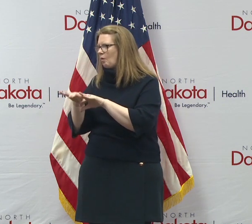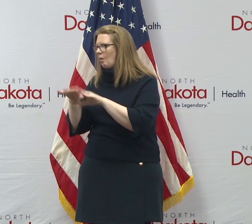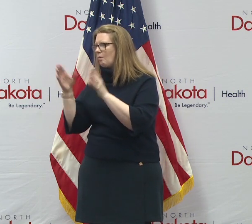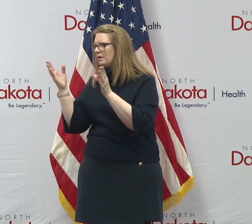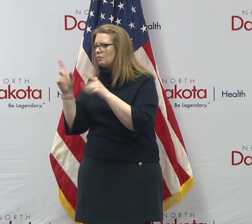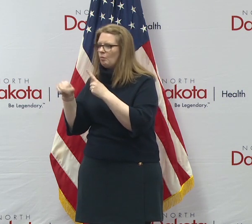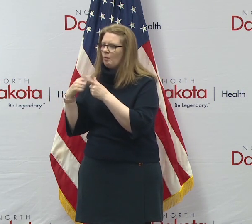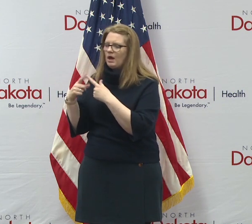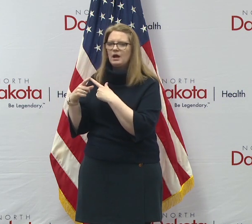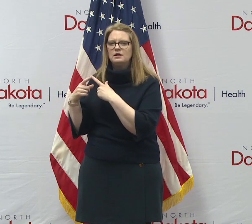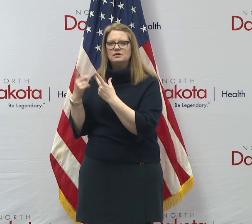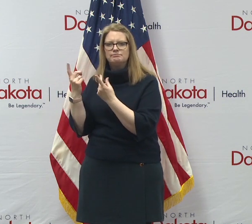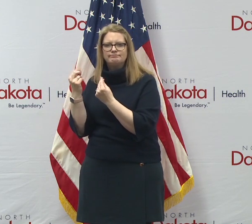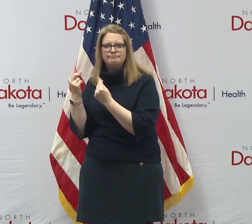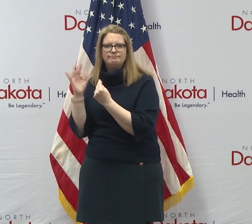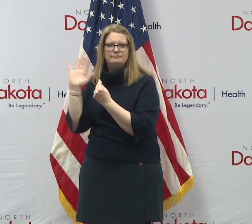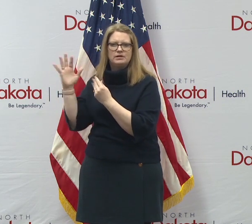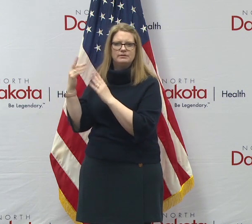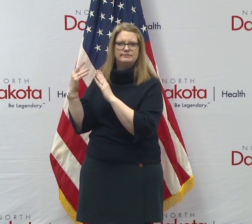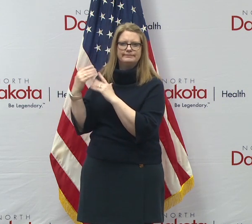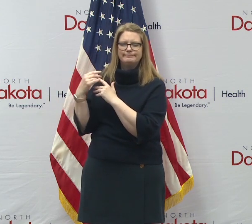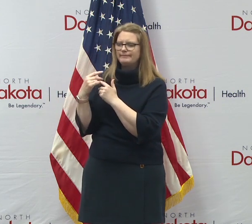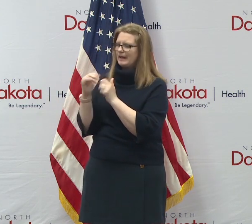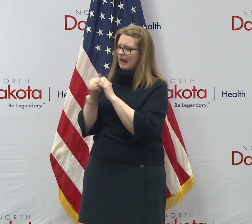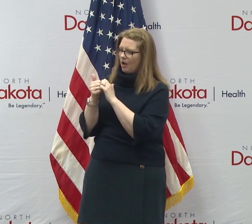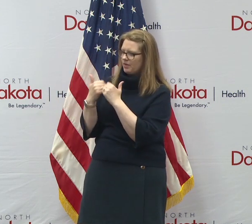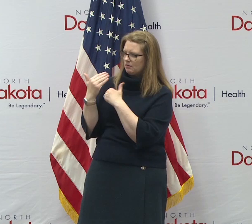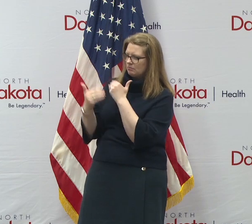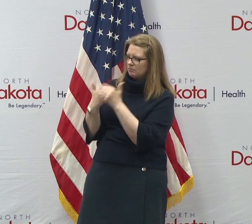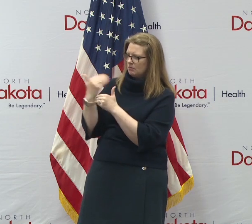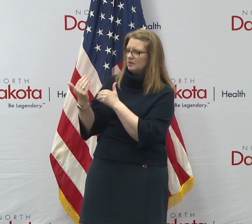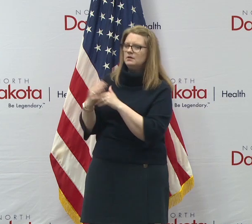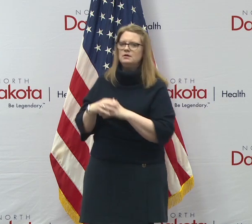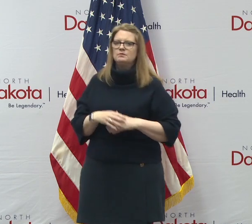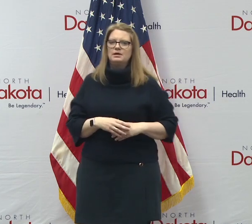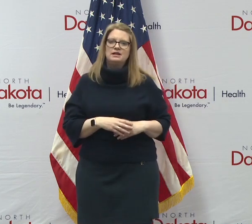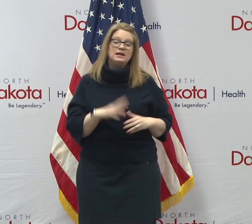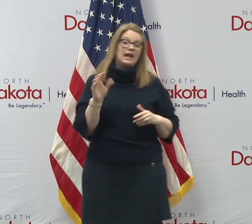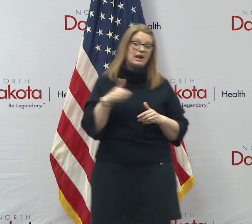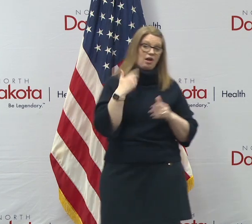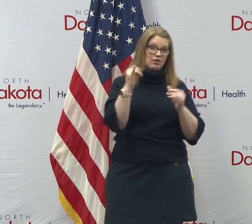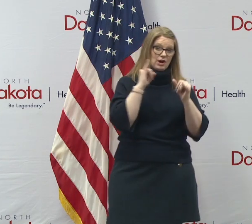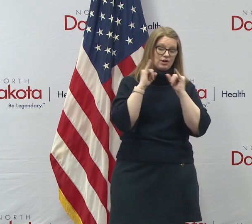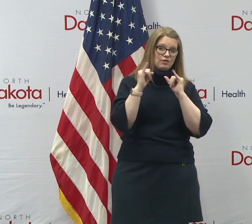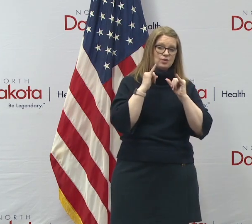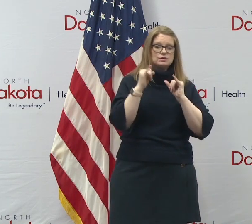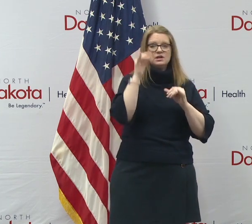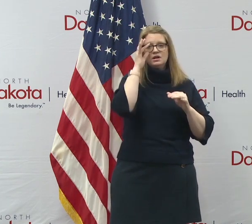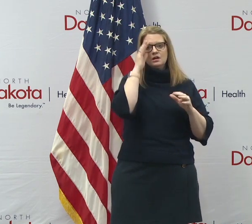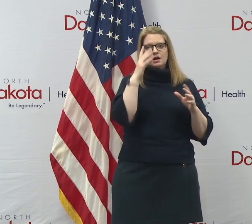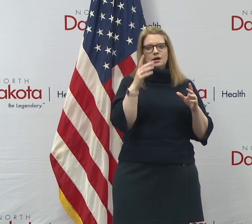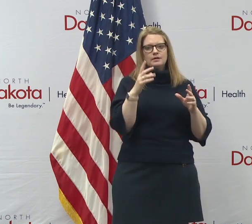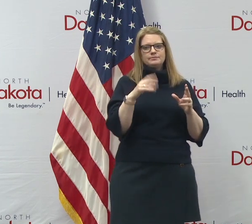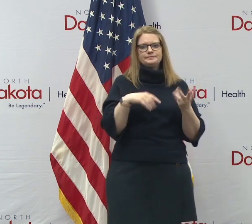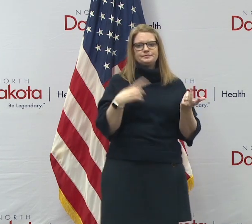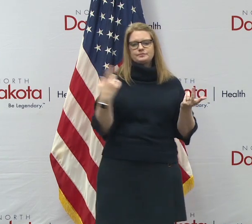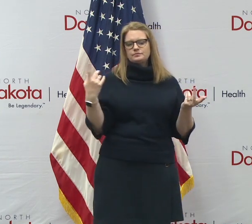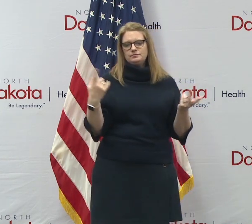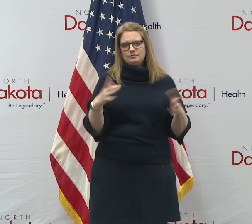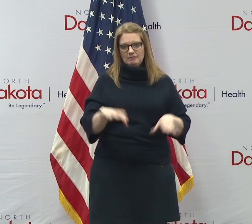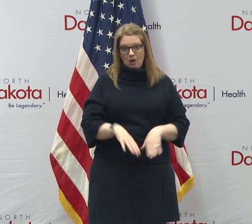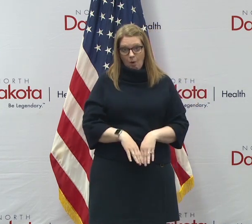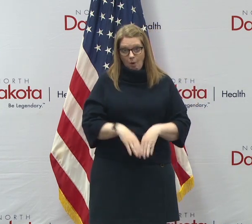that's, uh, so we'll be able to get some insight. But what I would, what I have said in other interviews is that people should not think of the